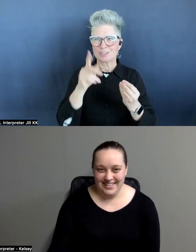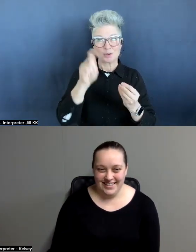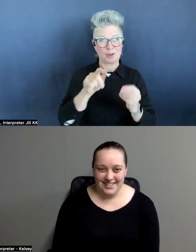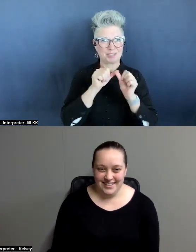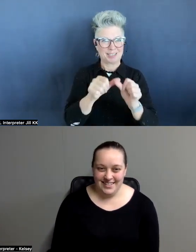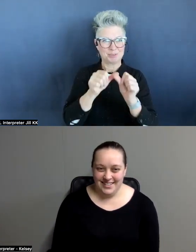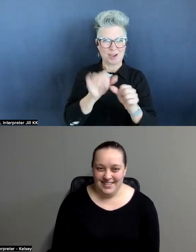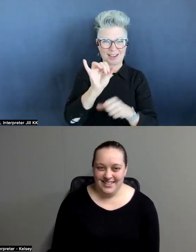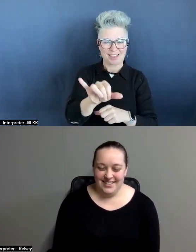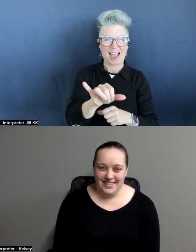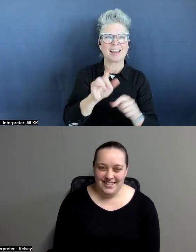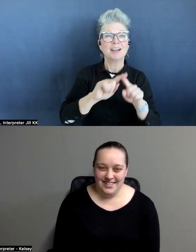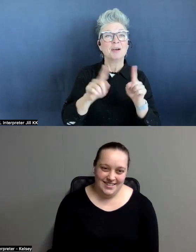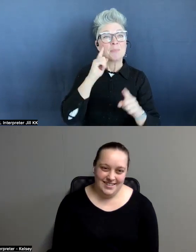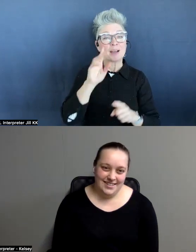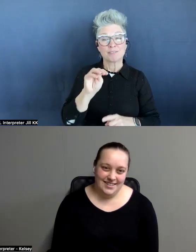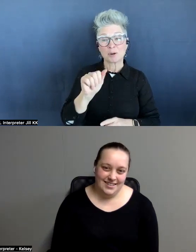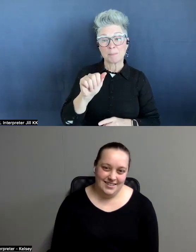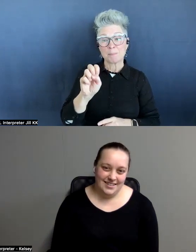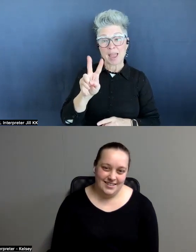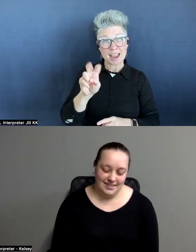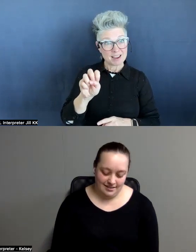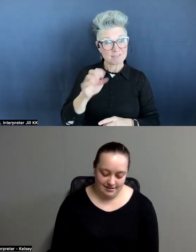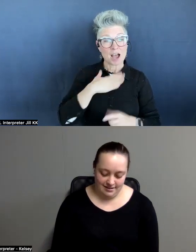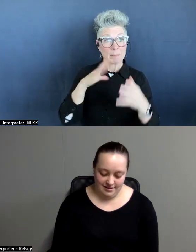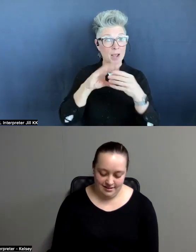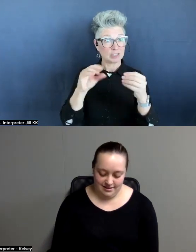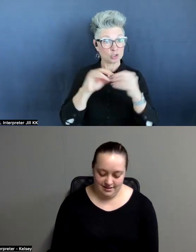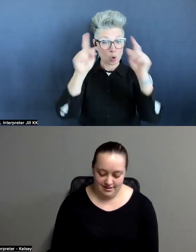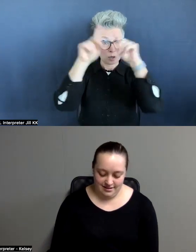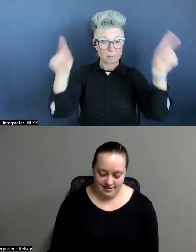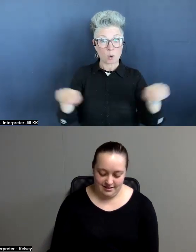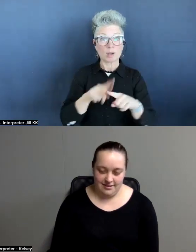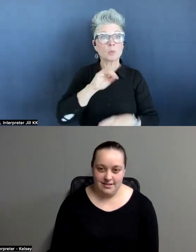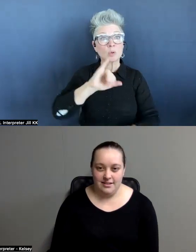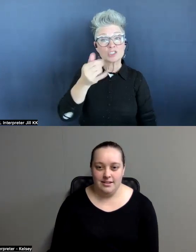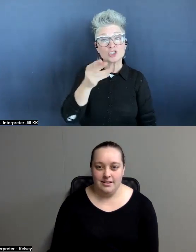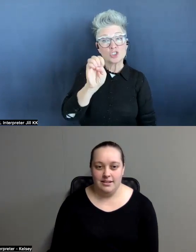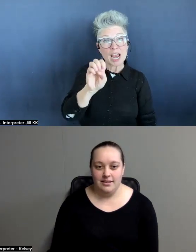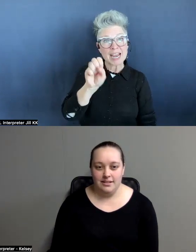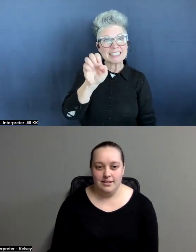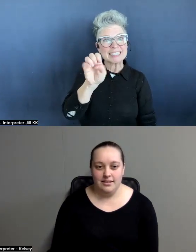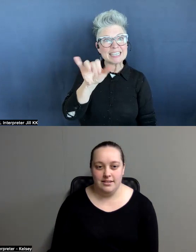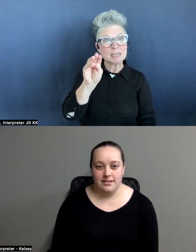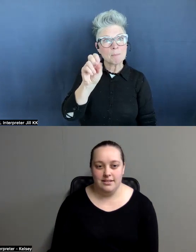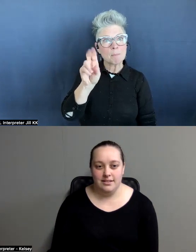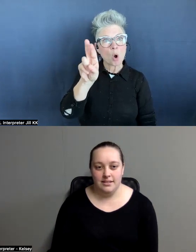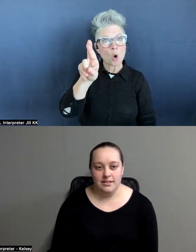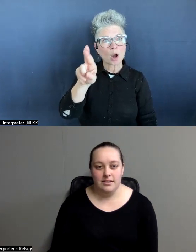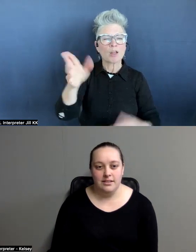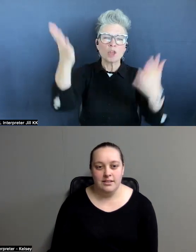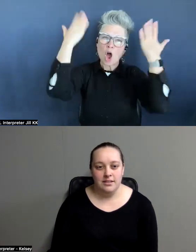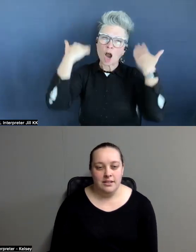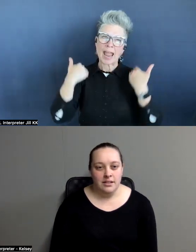But like for Maeve in on my storyboard, it was Jane Seymour. You know, the long hair, the flowing skirts.